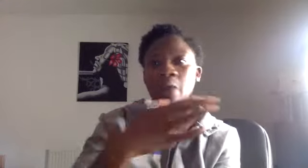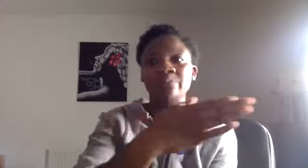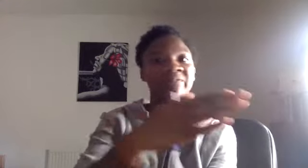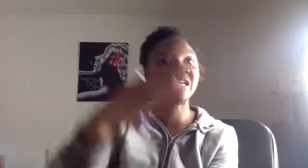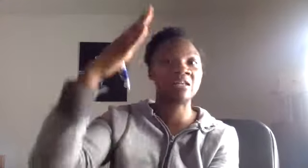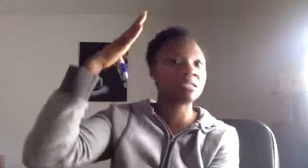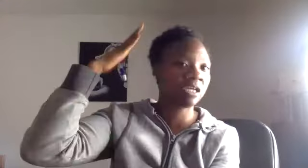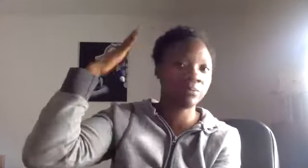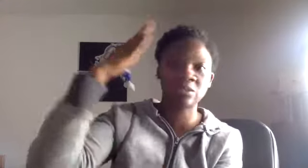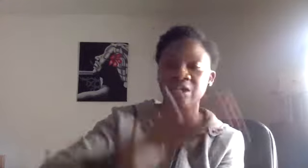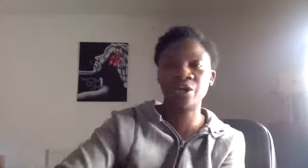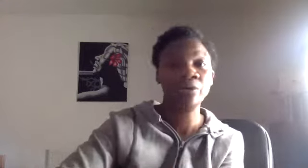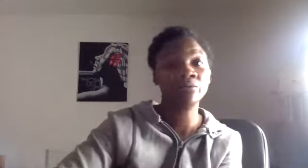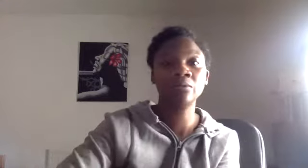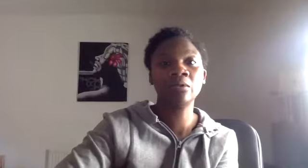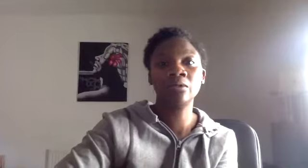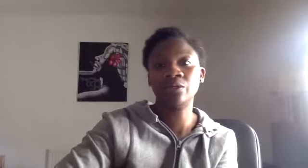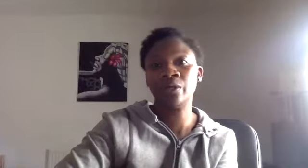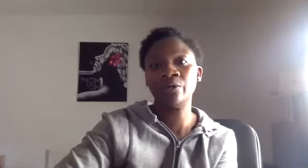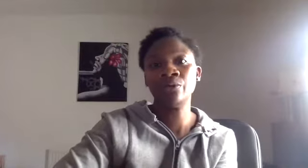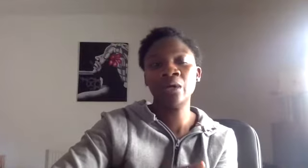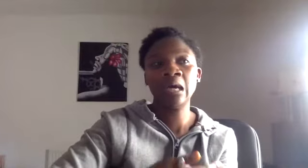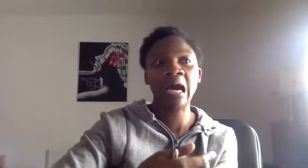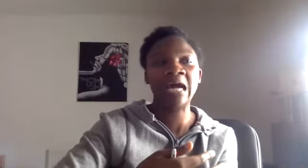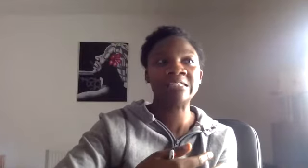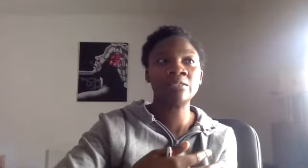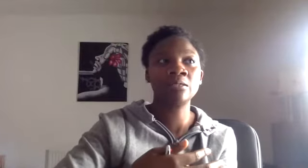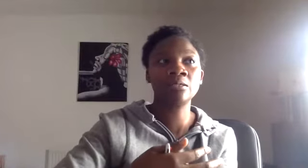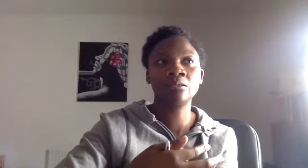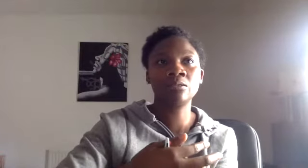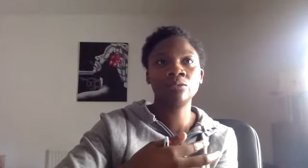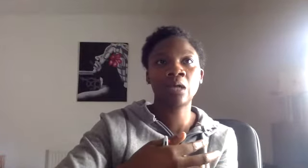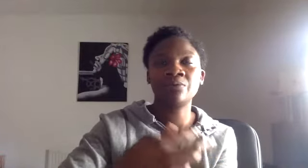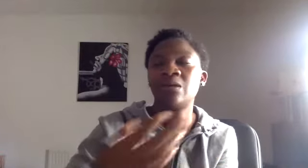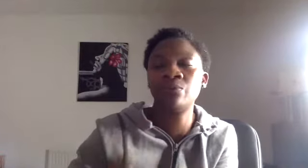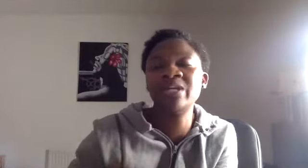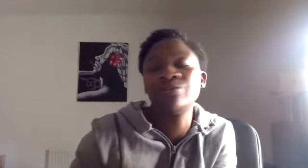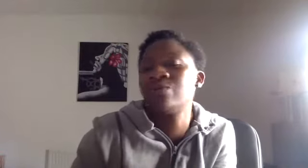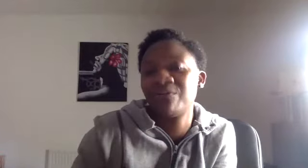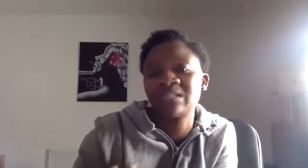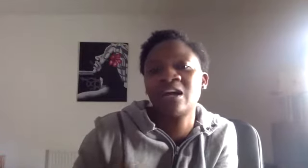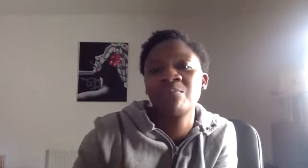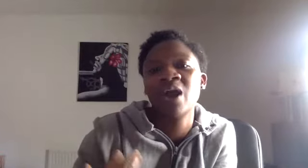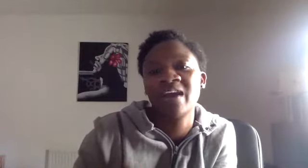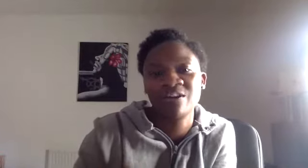was pivoting and then suddenly it was like, no, you know. And I was like, well, we do come under private health,